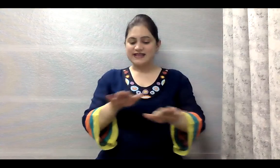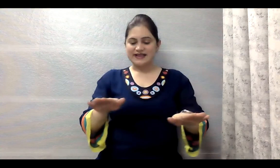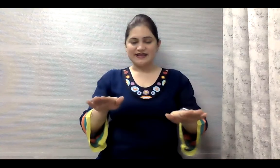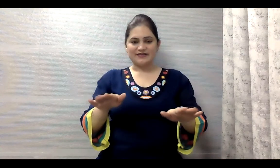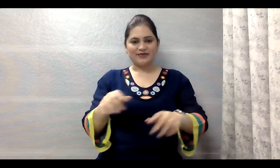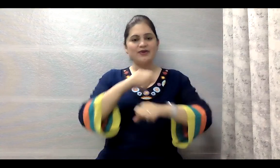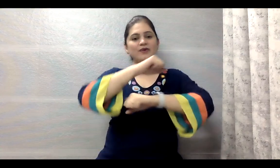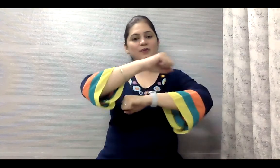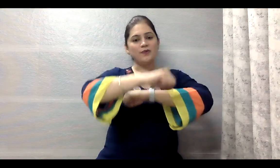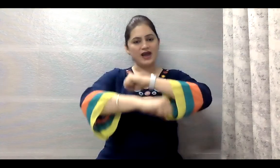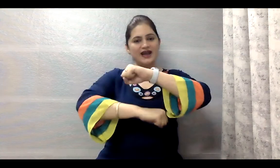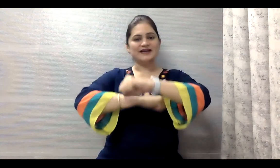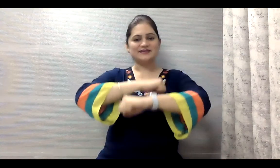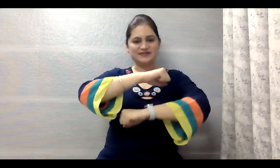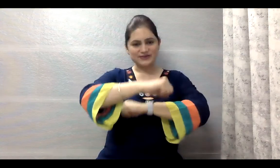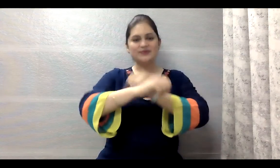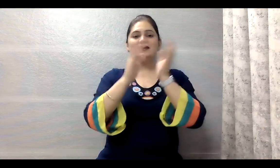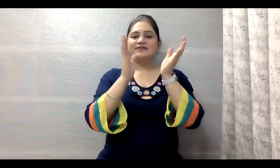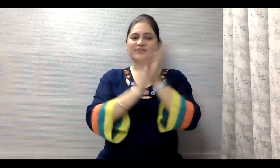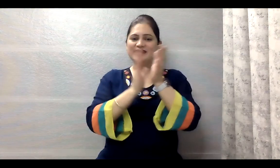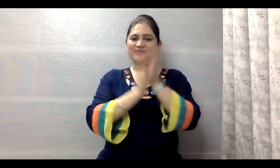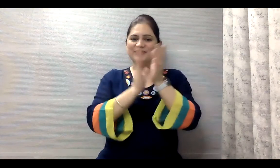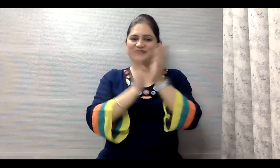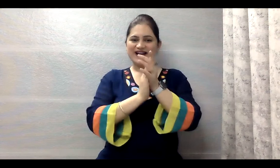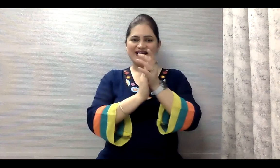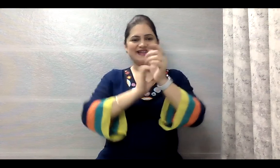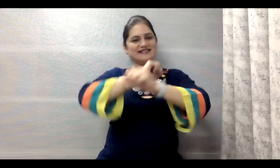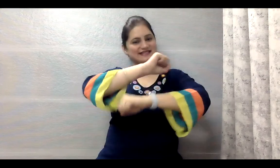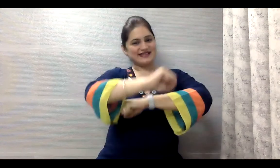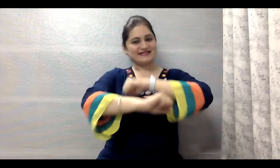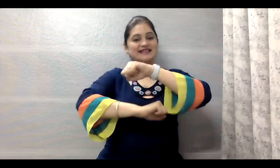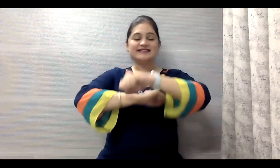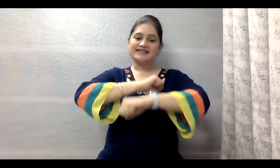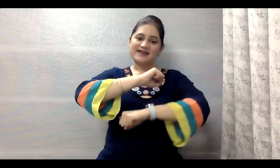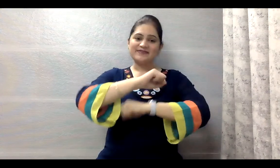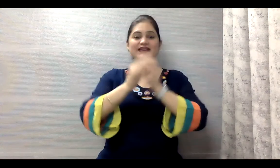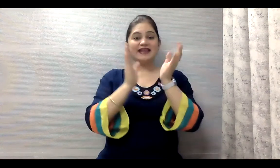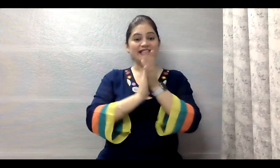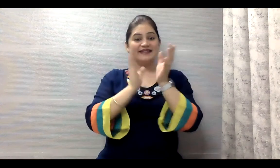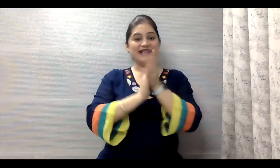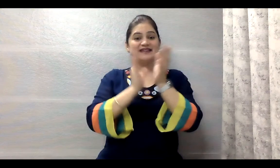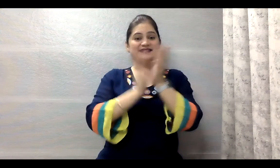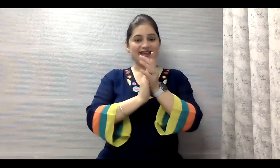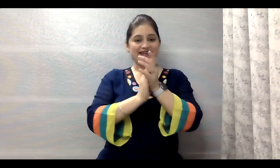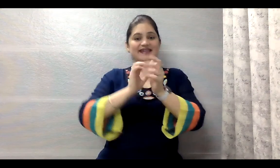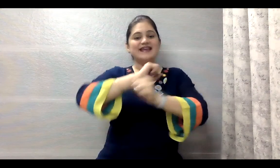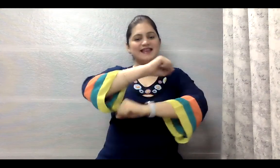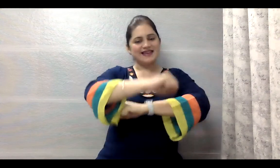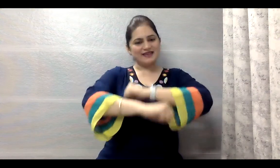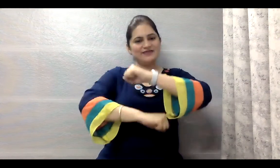0, 1, 2, 3, 4, 5, 6, 7, 8, 9, 10, 11,